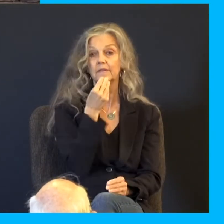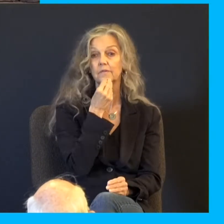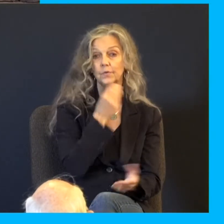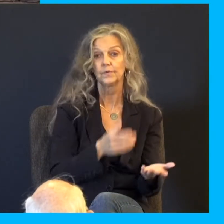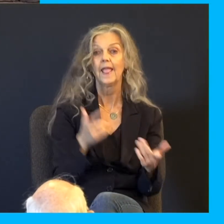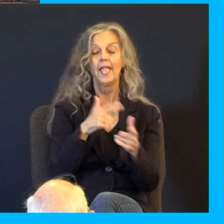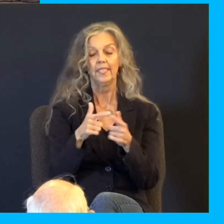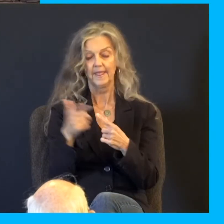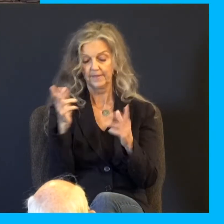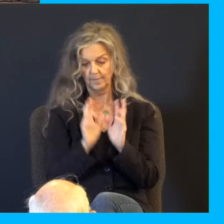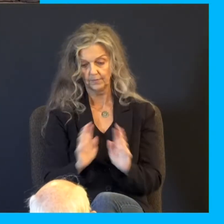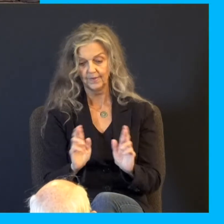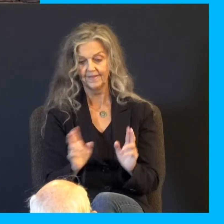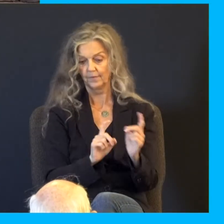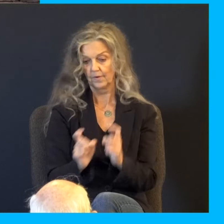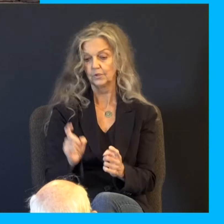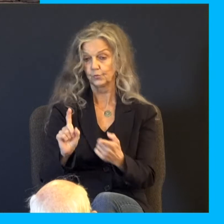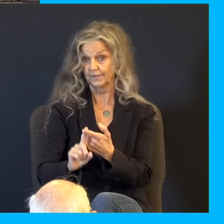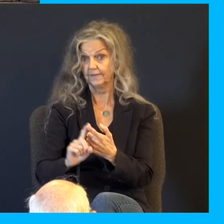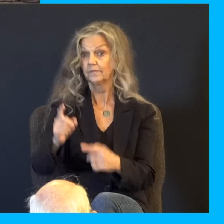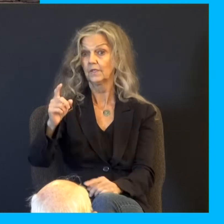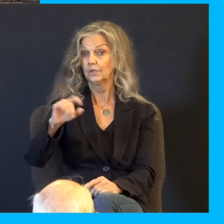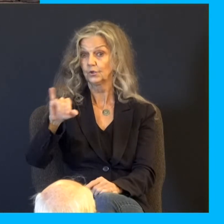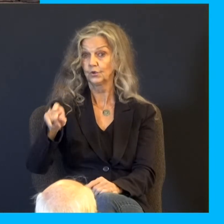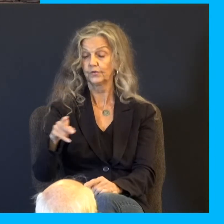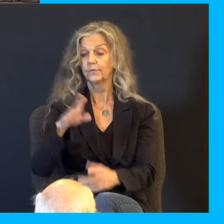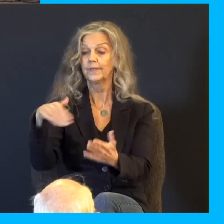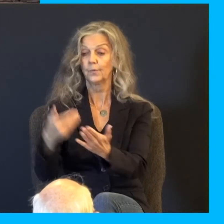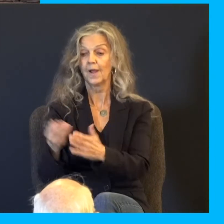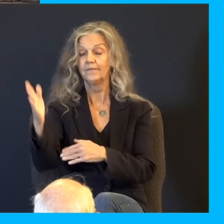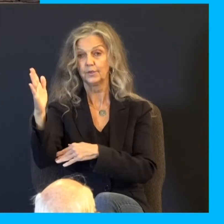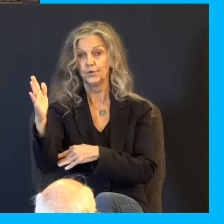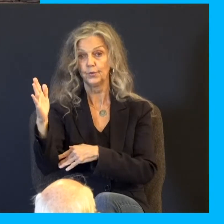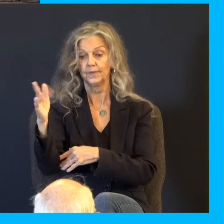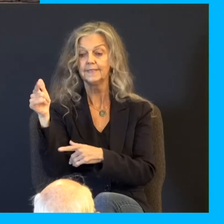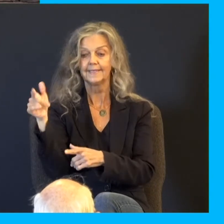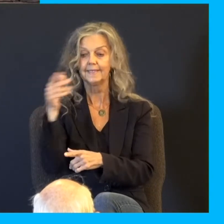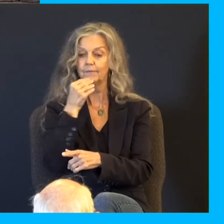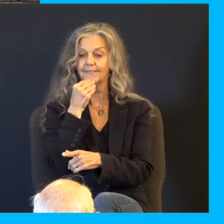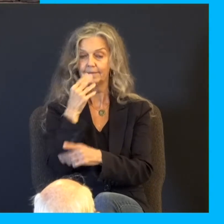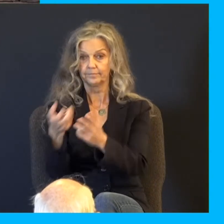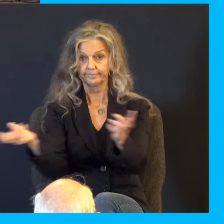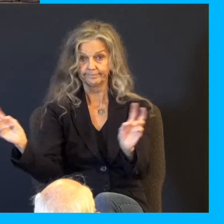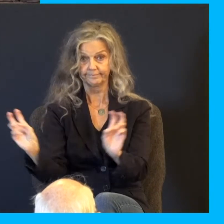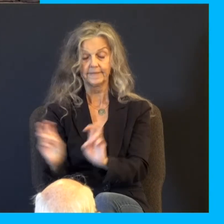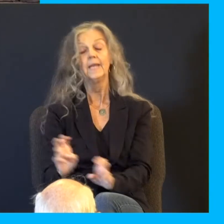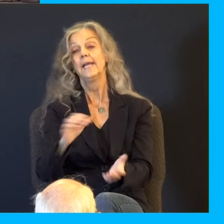made ready the present against Joseph as he came at noon, for they heard that he should eat bread there. And when Joseph came home, they brought